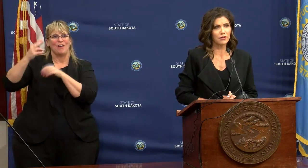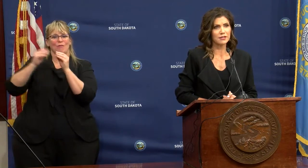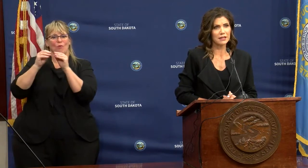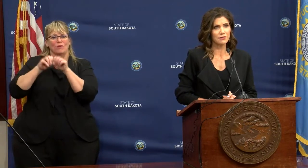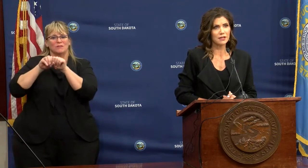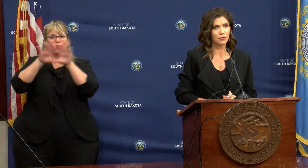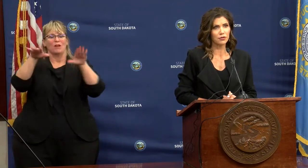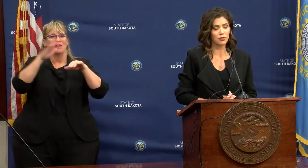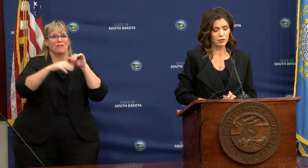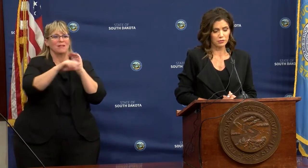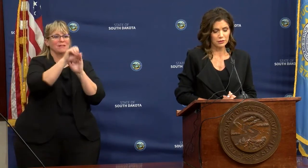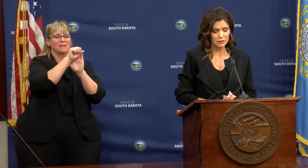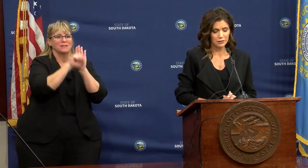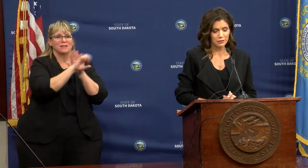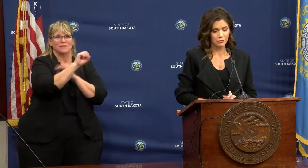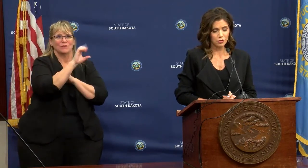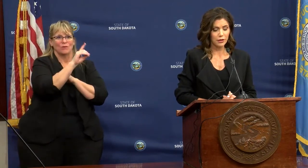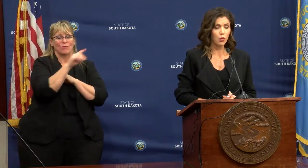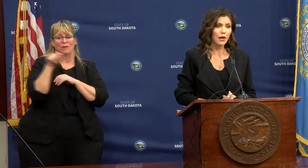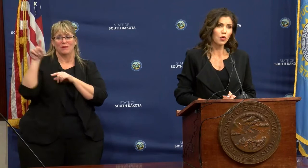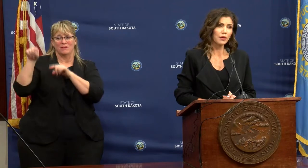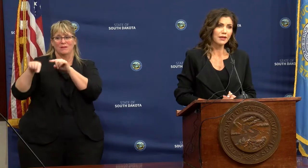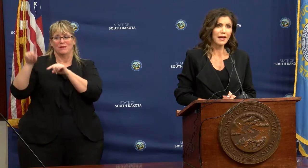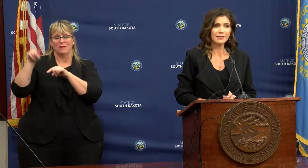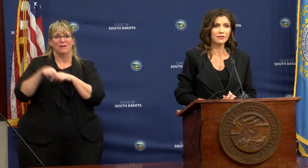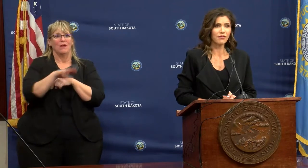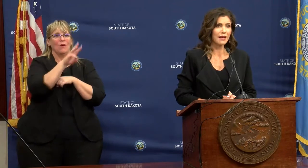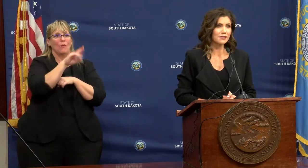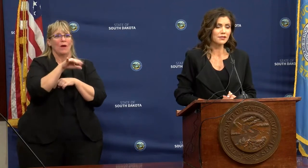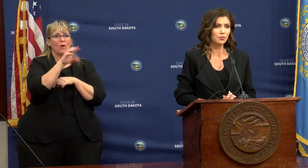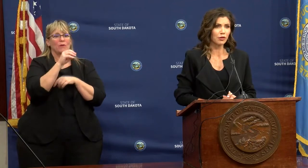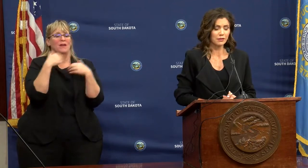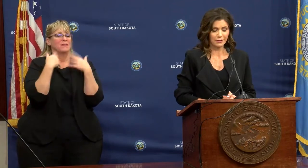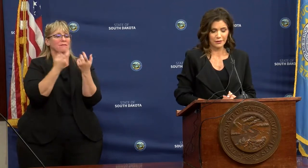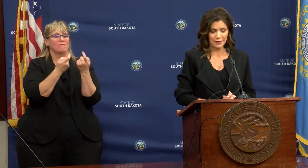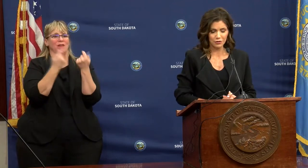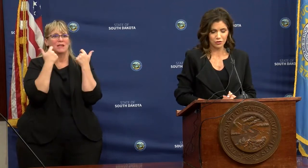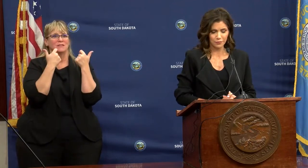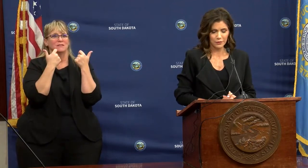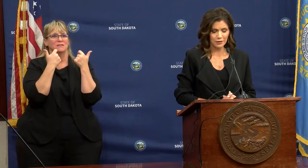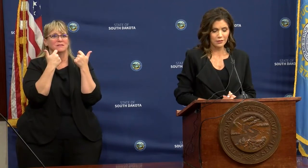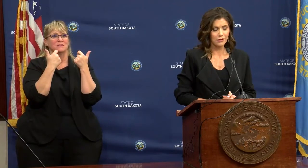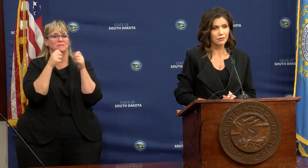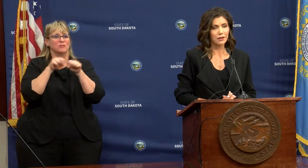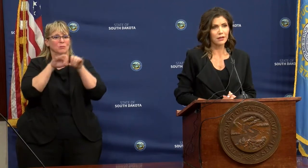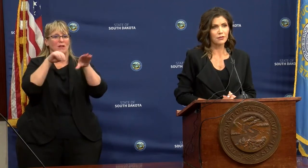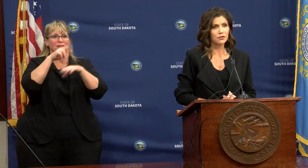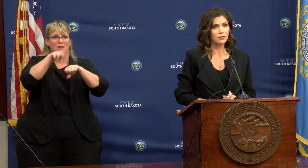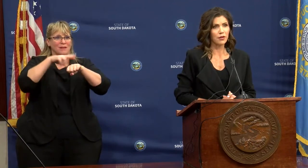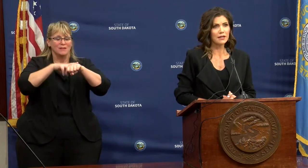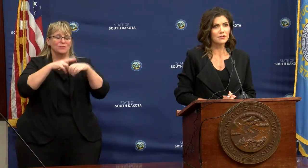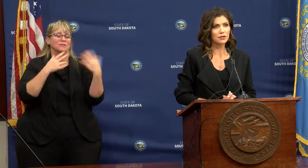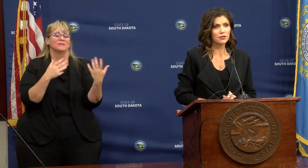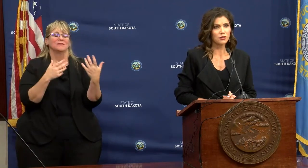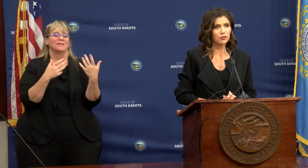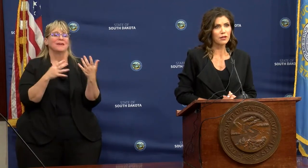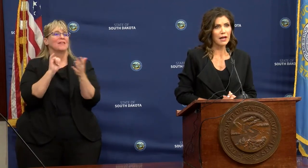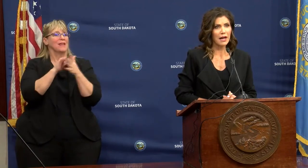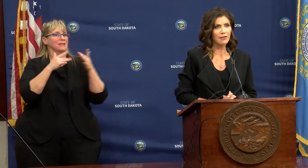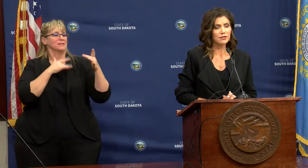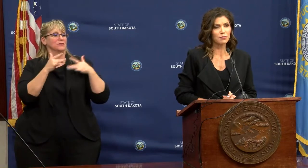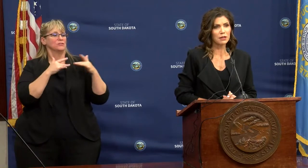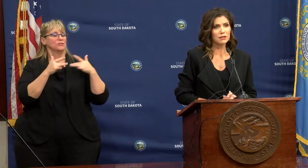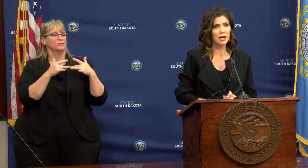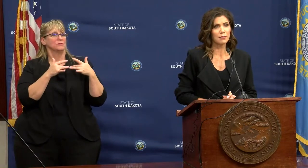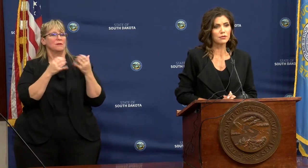spread than the state of South Dakota. When you look at Wyoming, it has the fastest spread in the nation and that is the concern